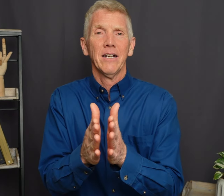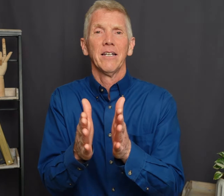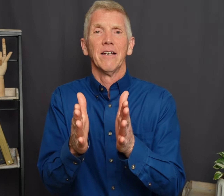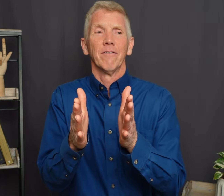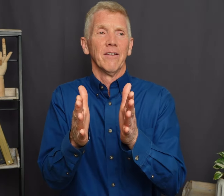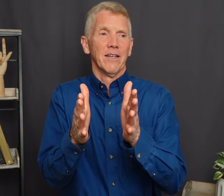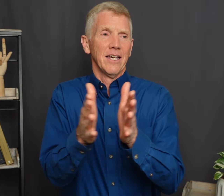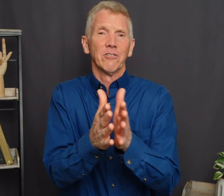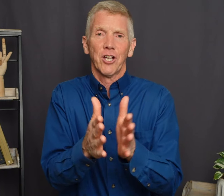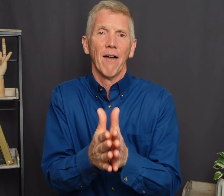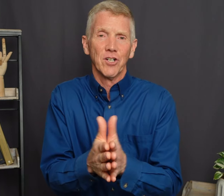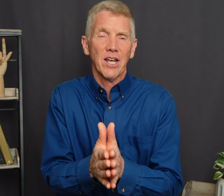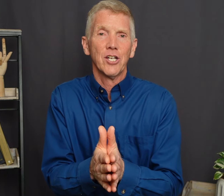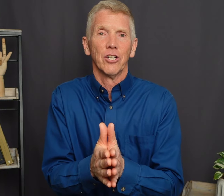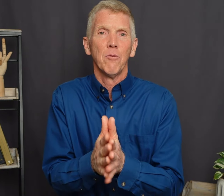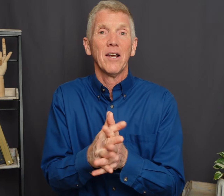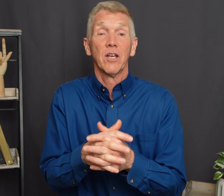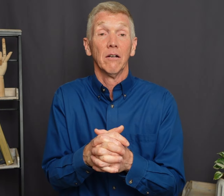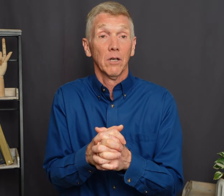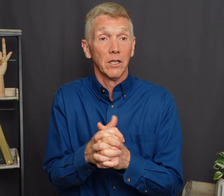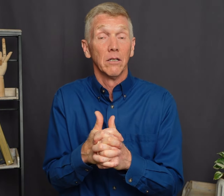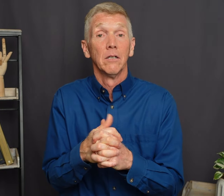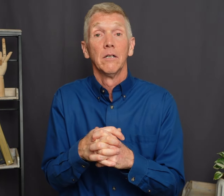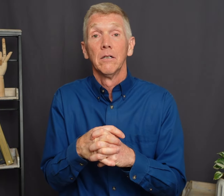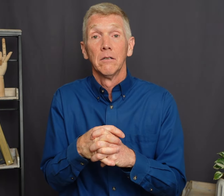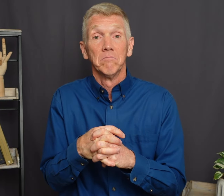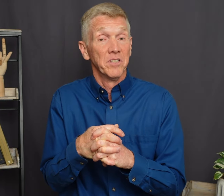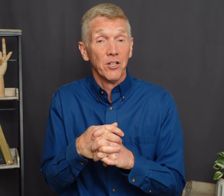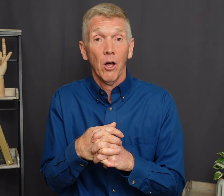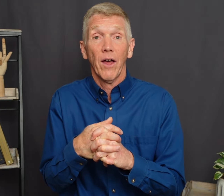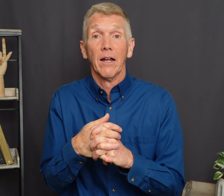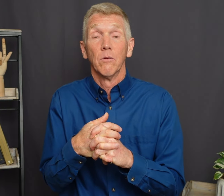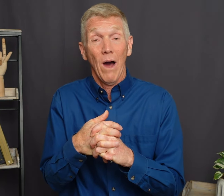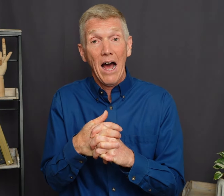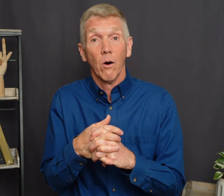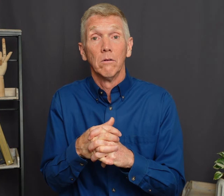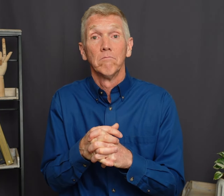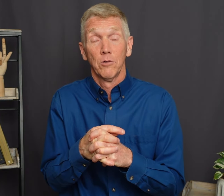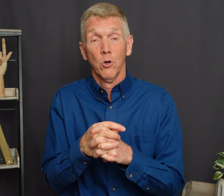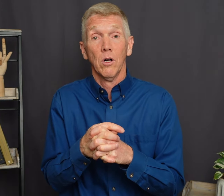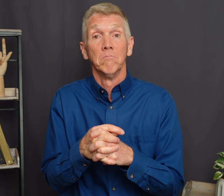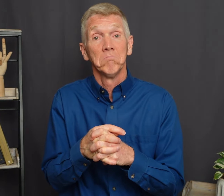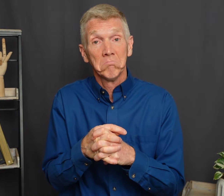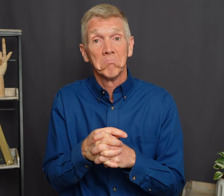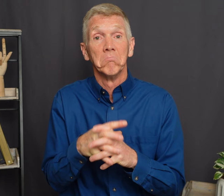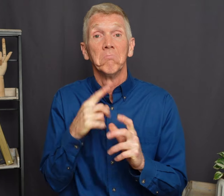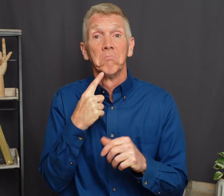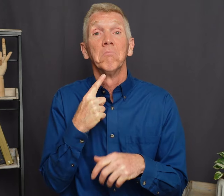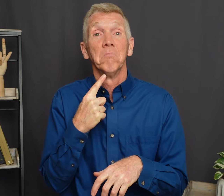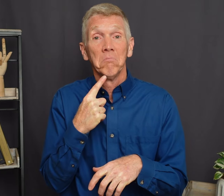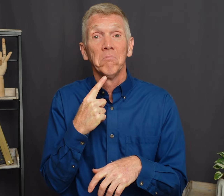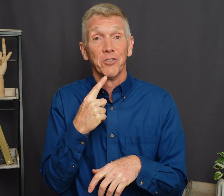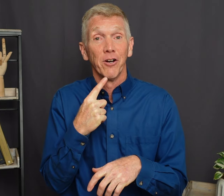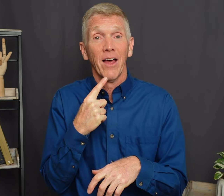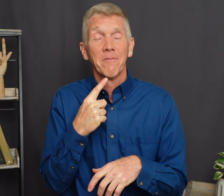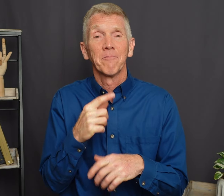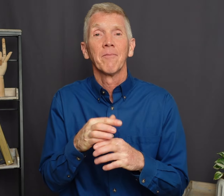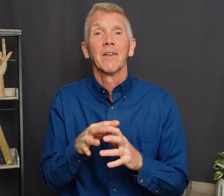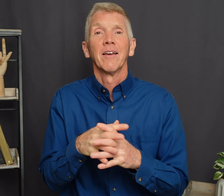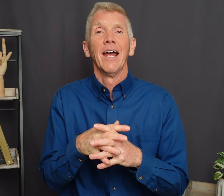In the English conversation You might say Really? Didn't know that Wow Cool Mmhmm Mmhmm Did you hear that? Okay